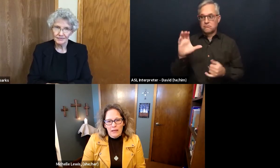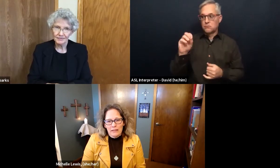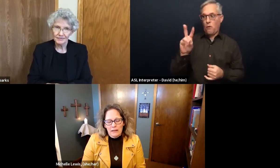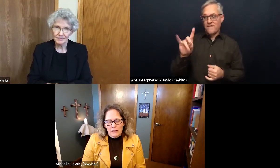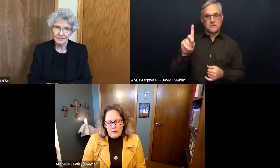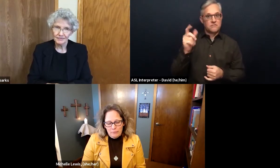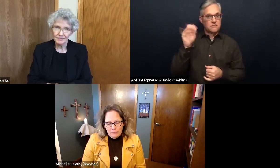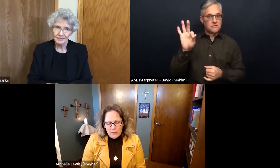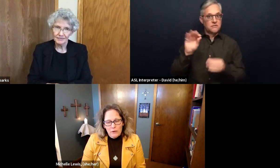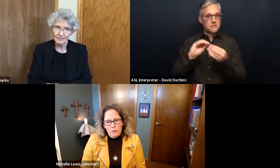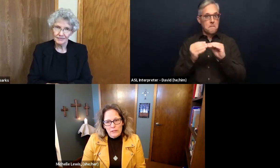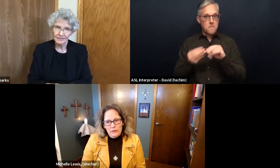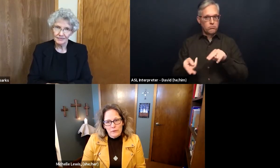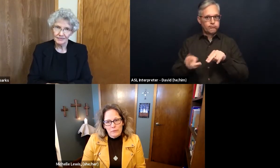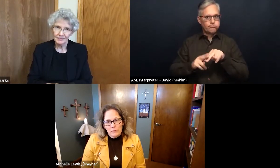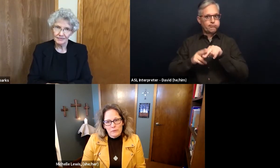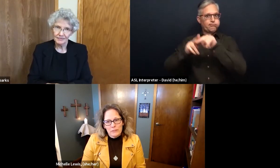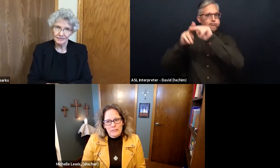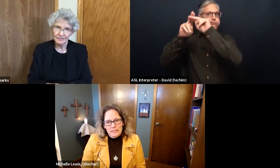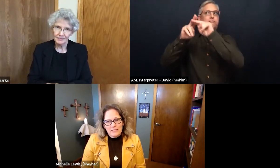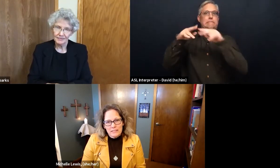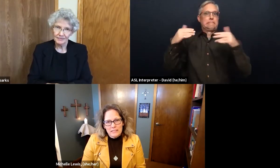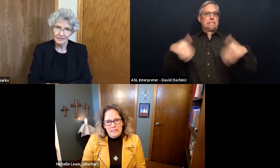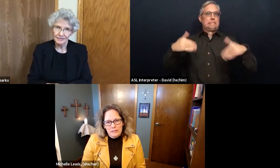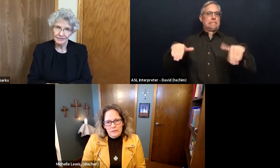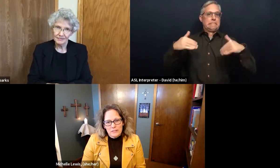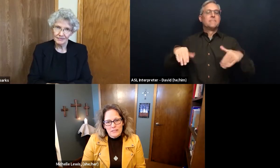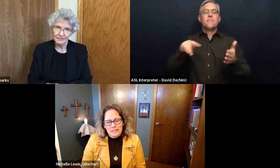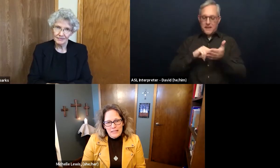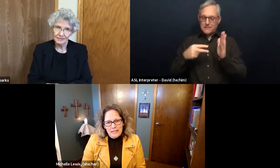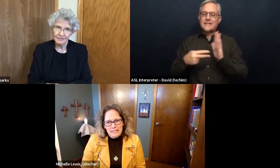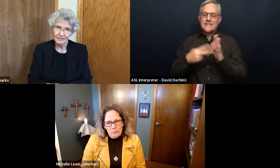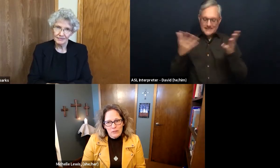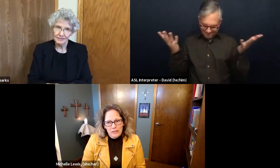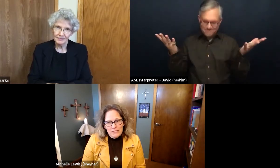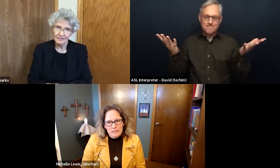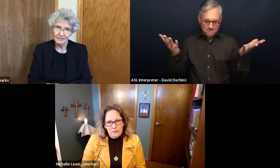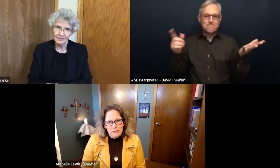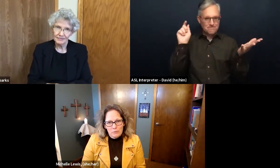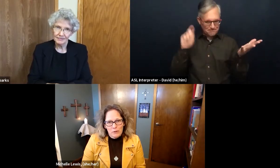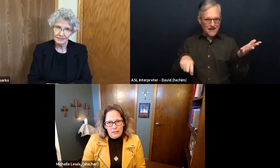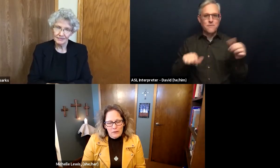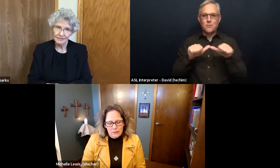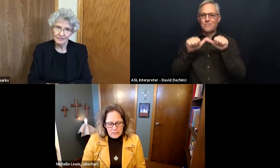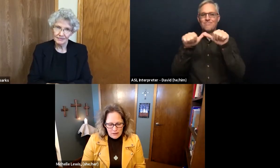we know that we will need to continue to stay separate to keep one another safe.